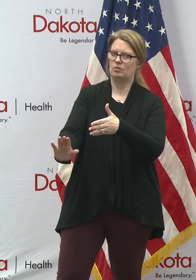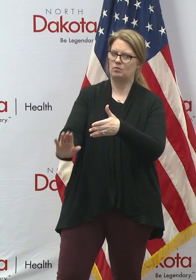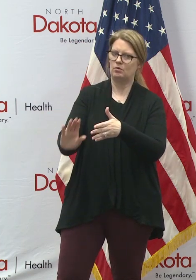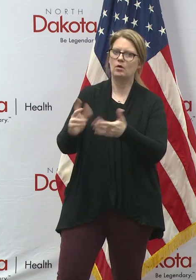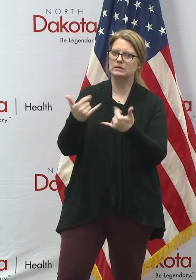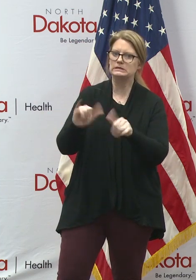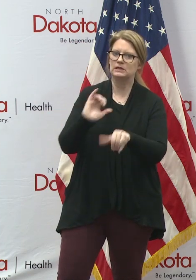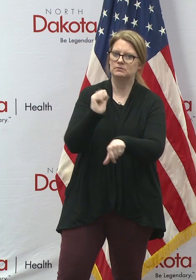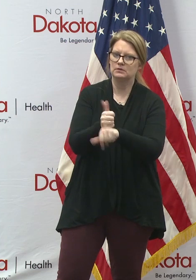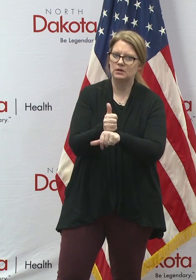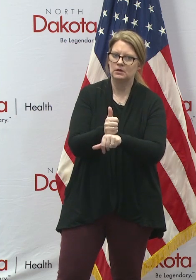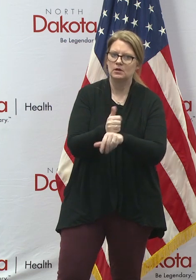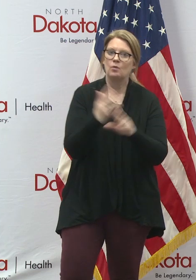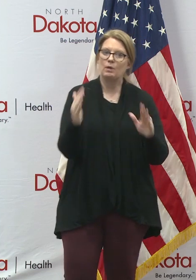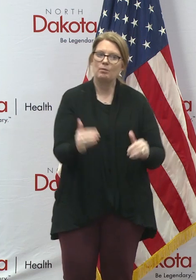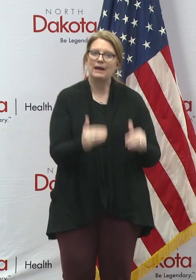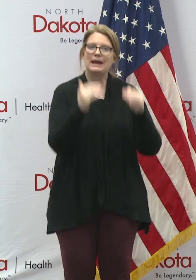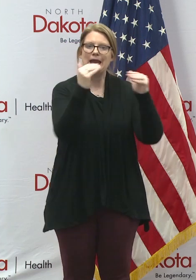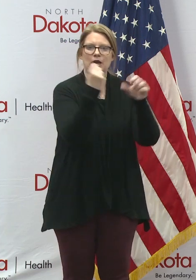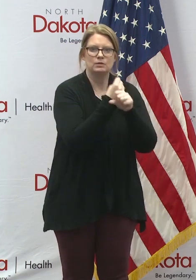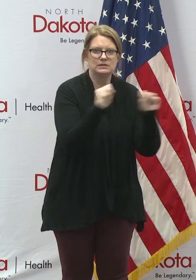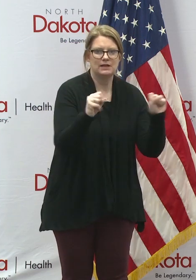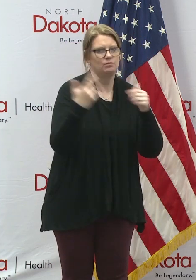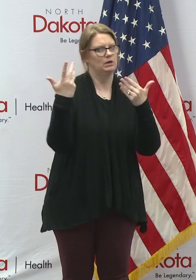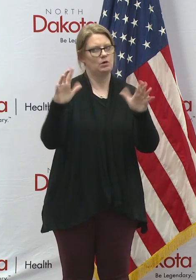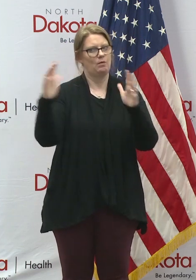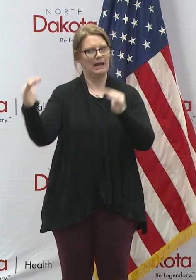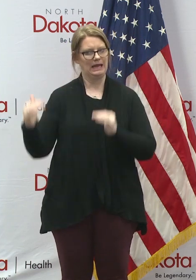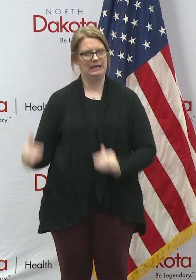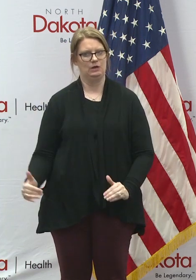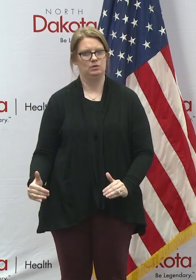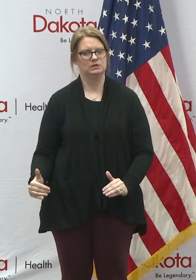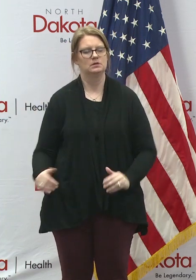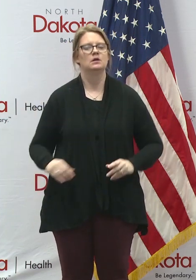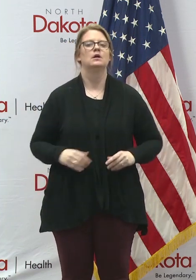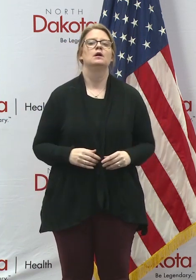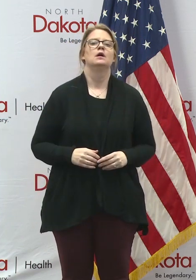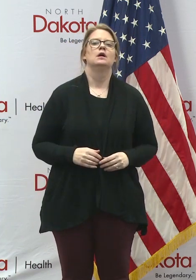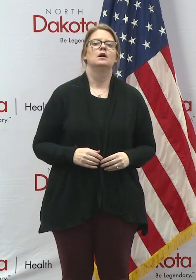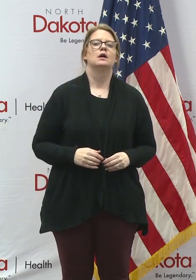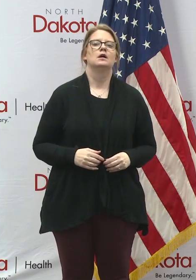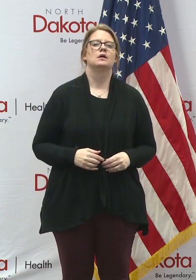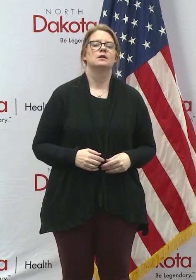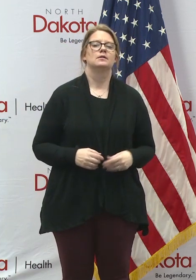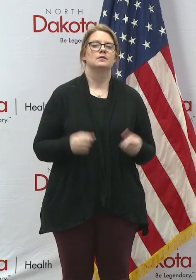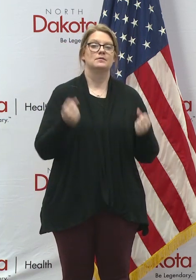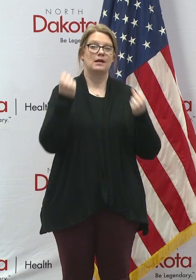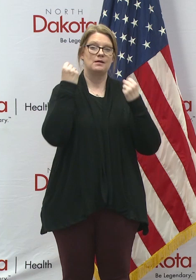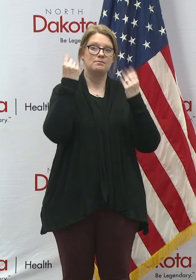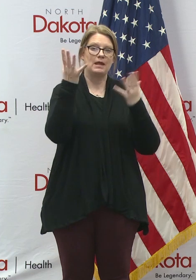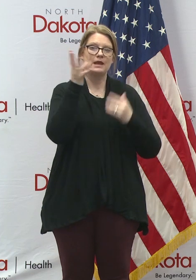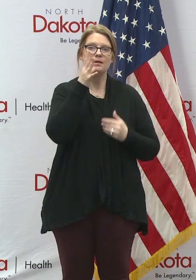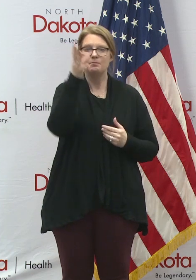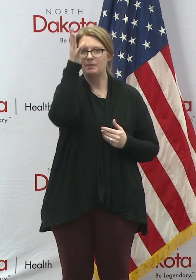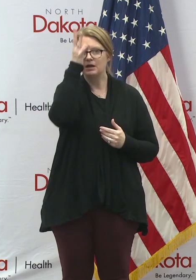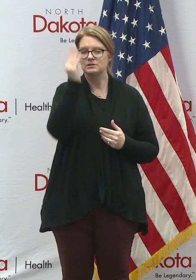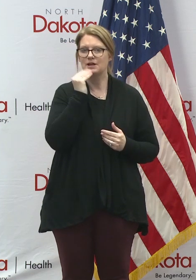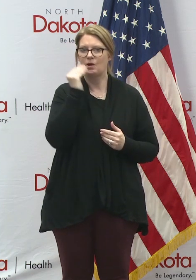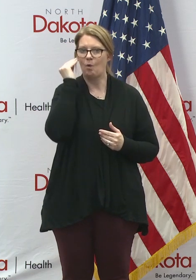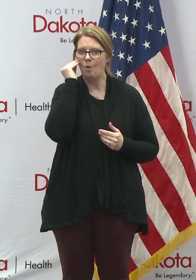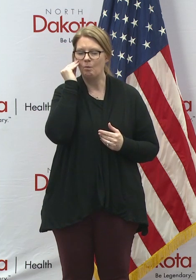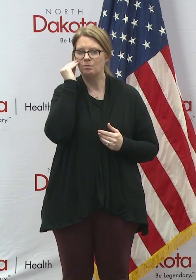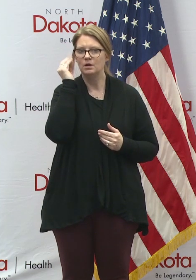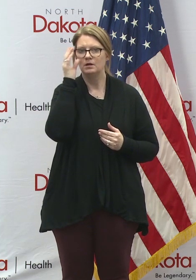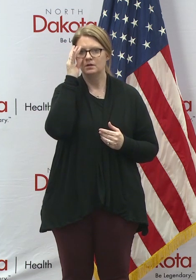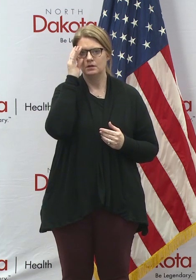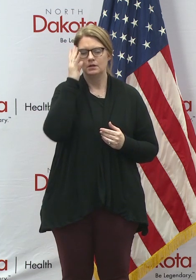the safety, not decrease the safety for our children. But we have a lot of parents that are at home right now. And